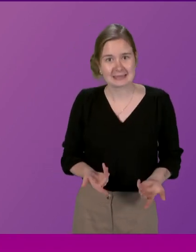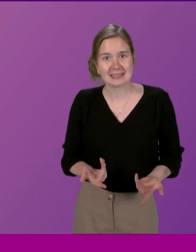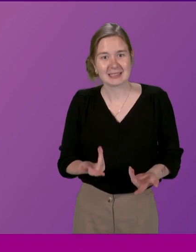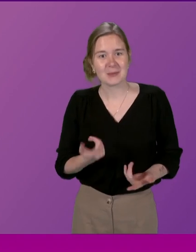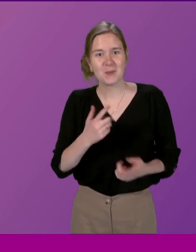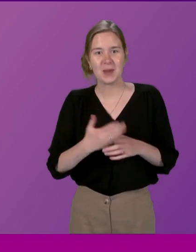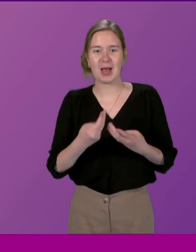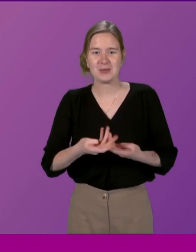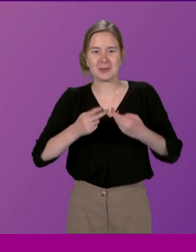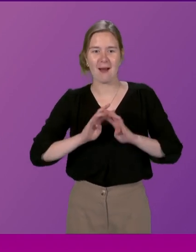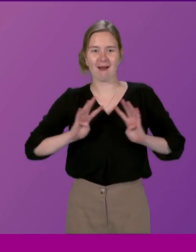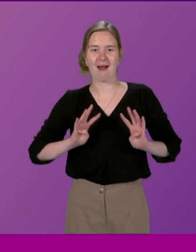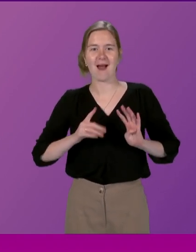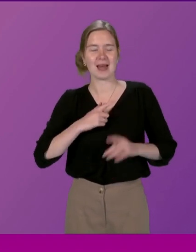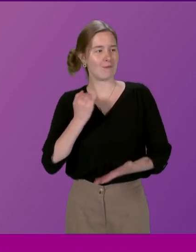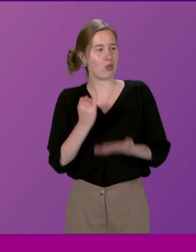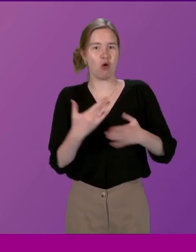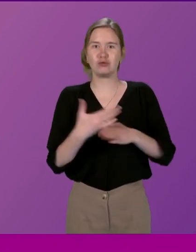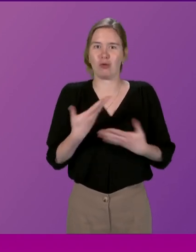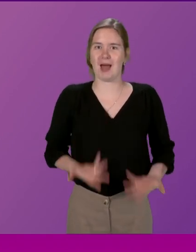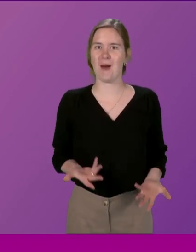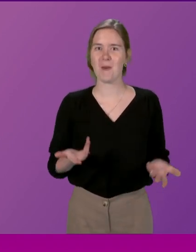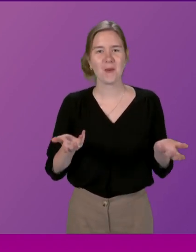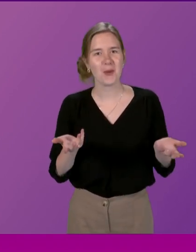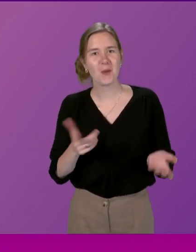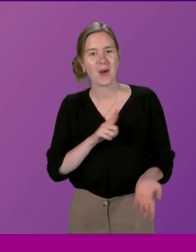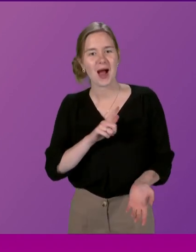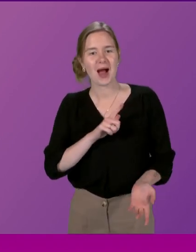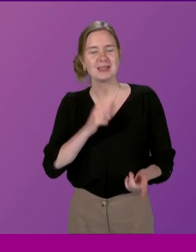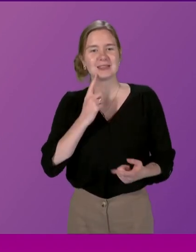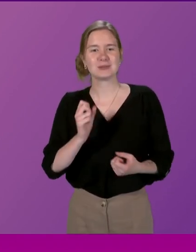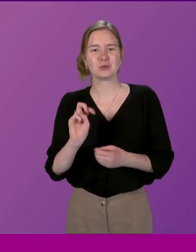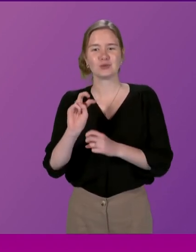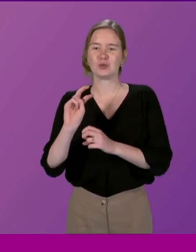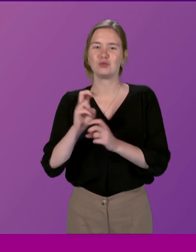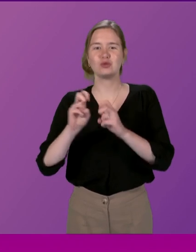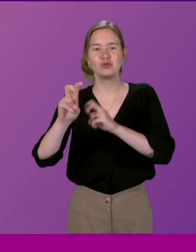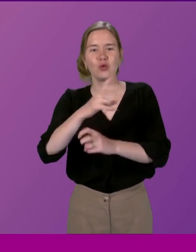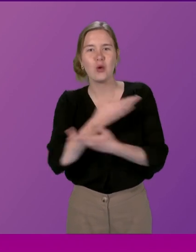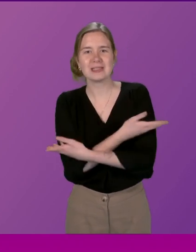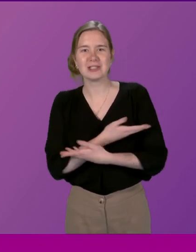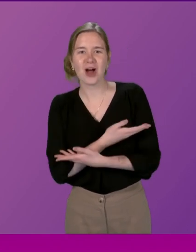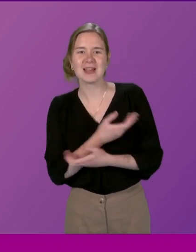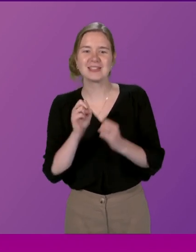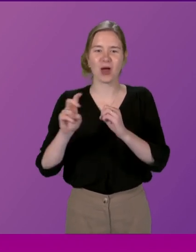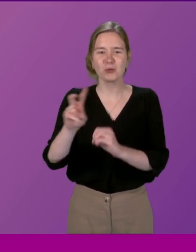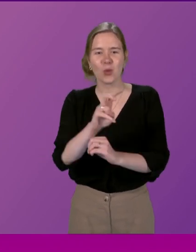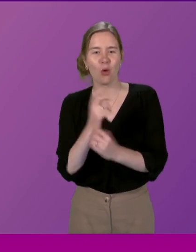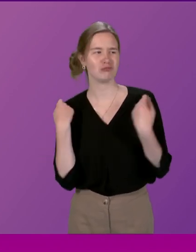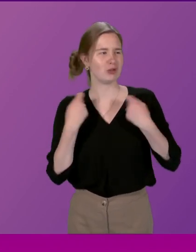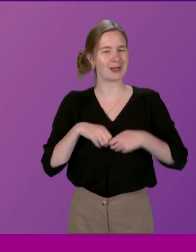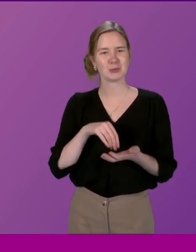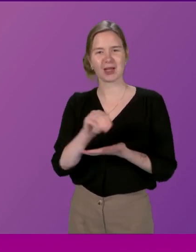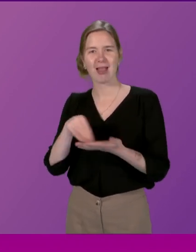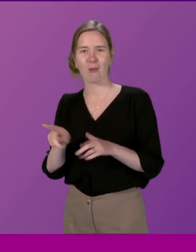I was a backbencher. And I've got the wrong job now. Because, apparently, they have tour t-shirts and tour jackets to